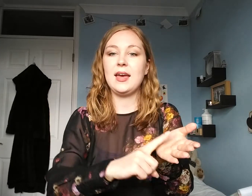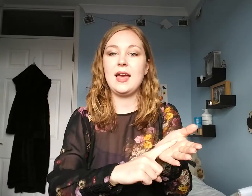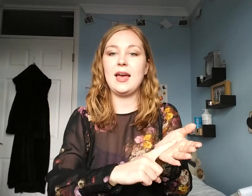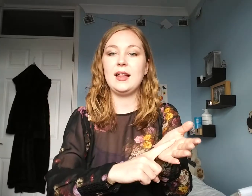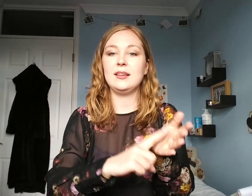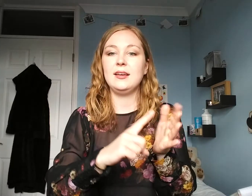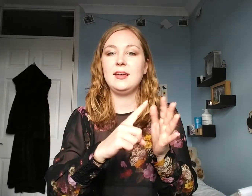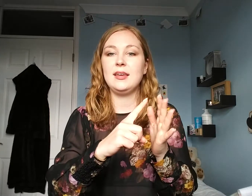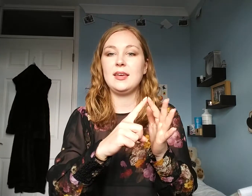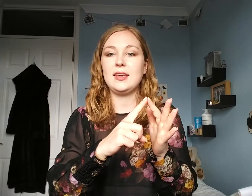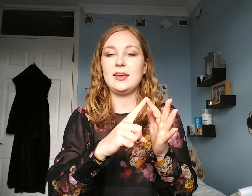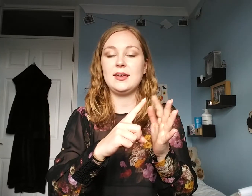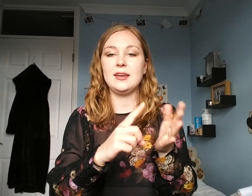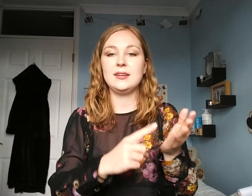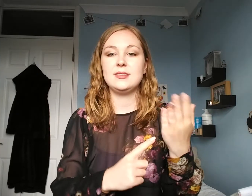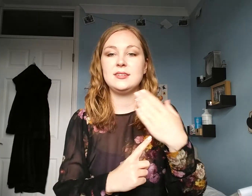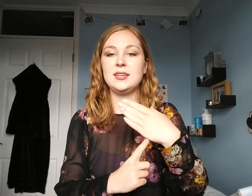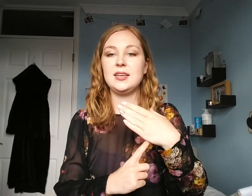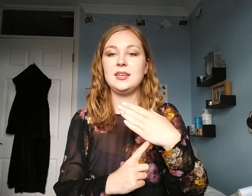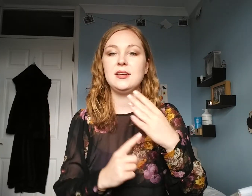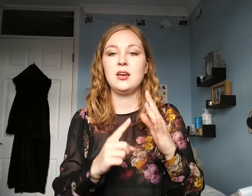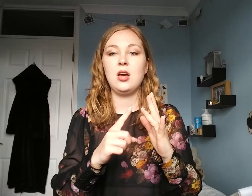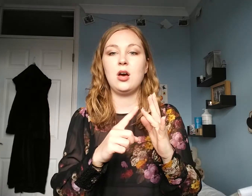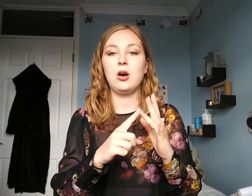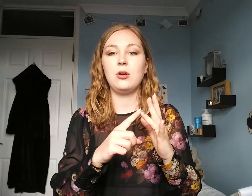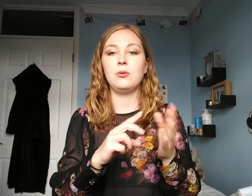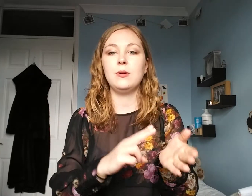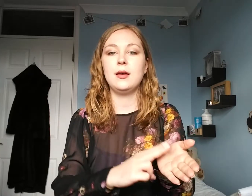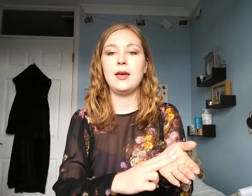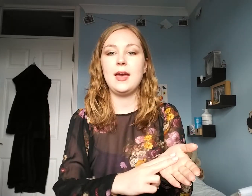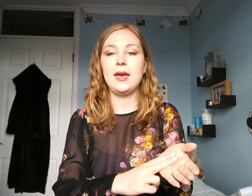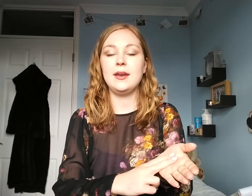L, E, T, O, N.